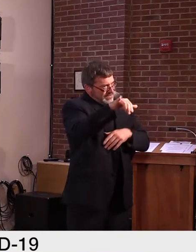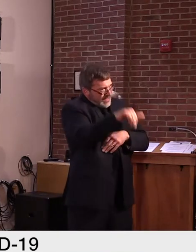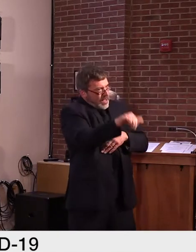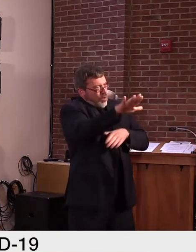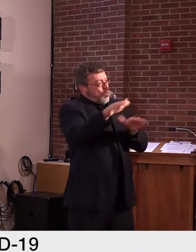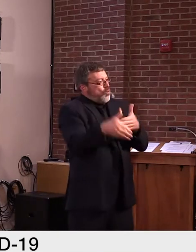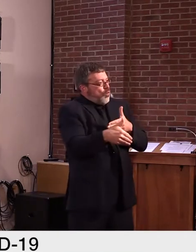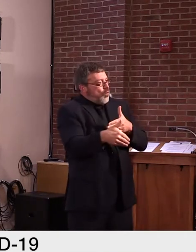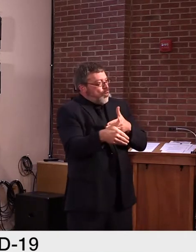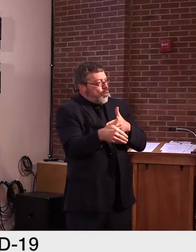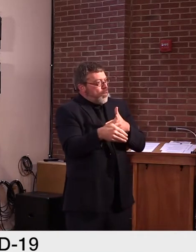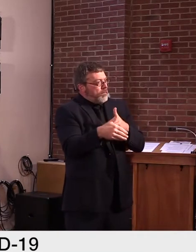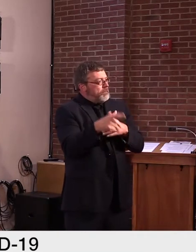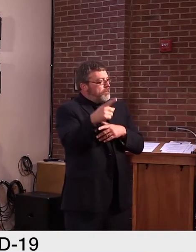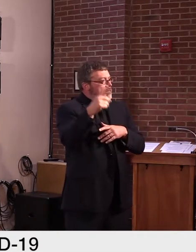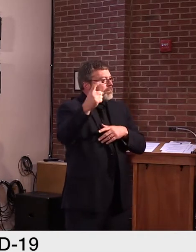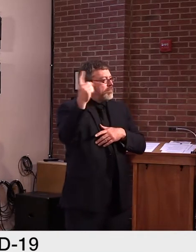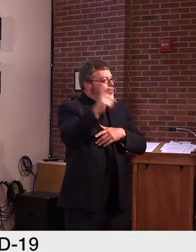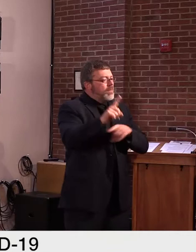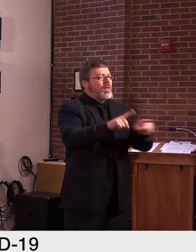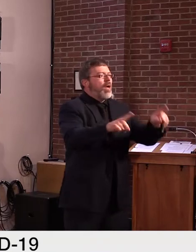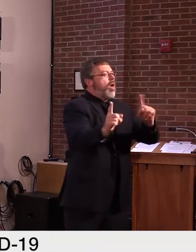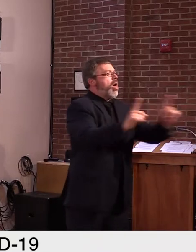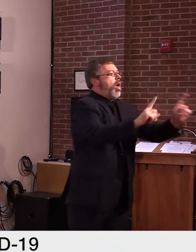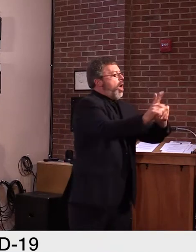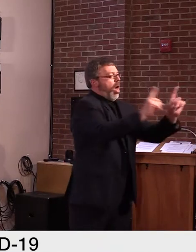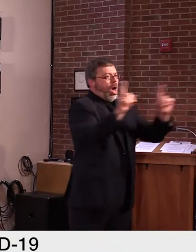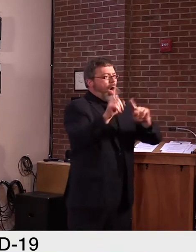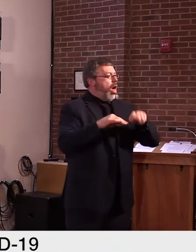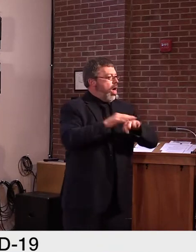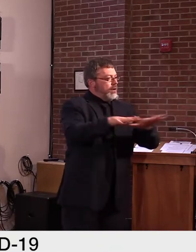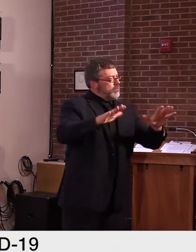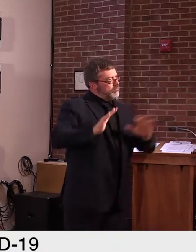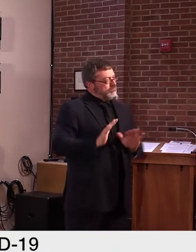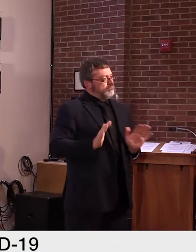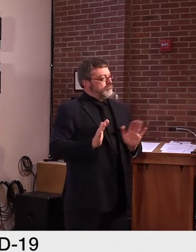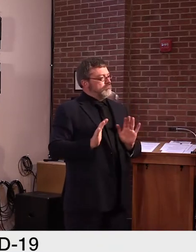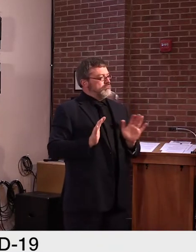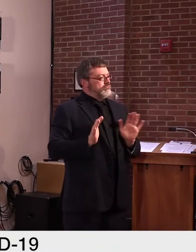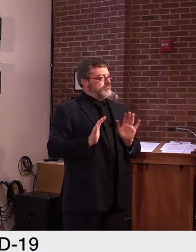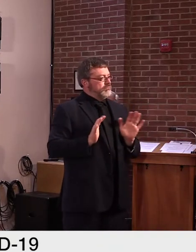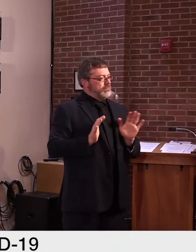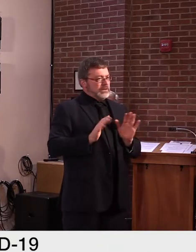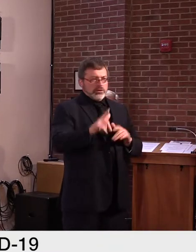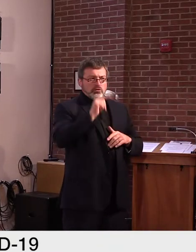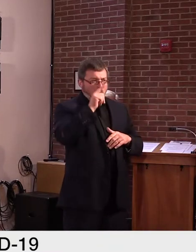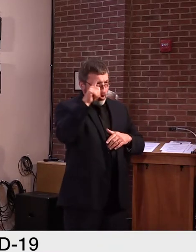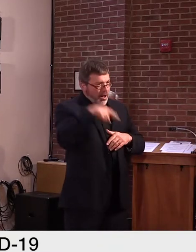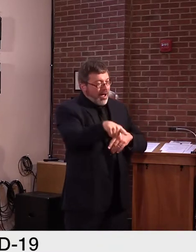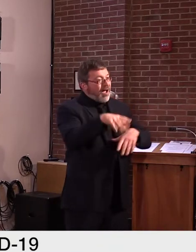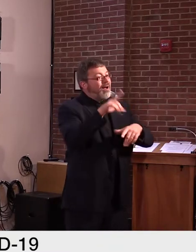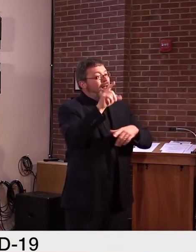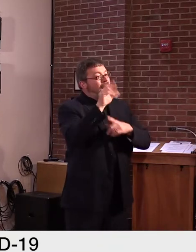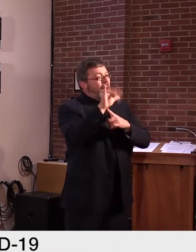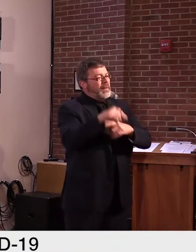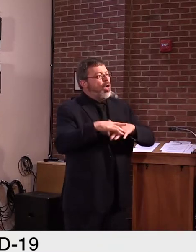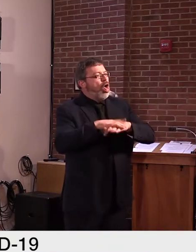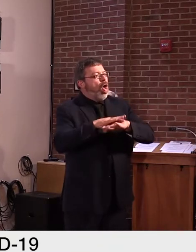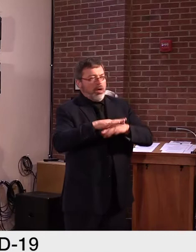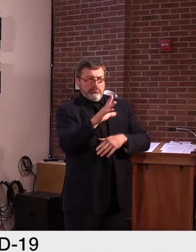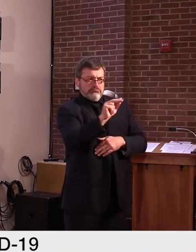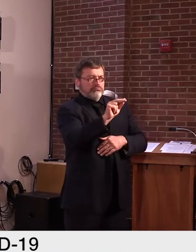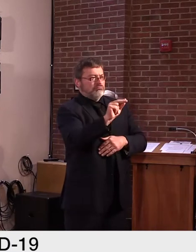be at home. Gathering spaces within these establishments will still be restricted to prevent